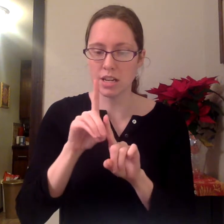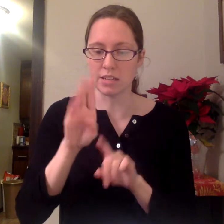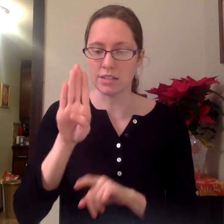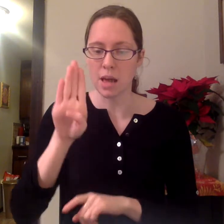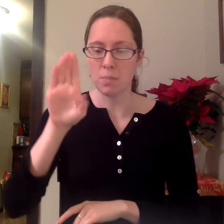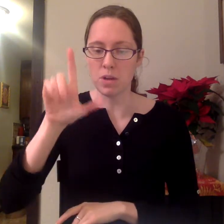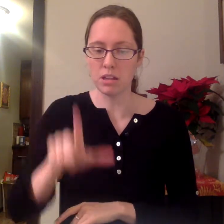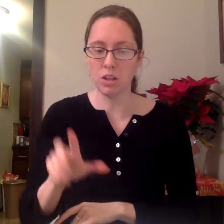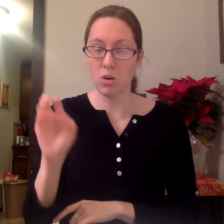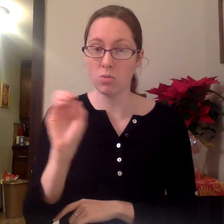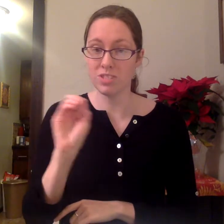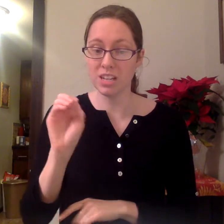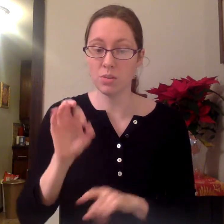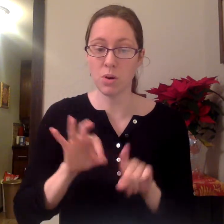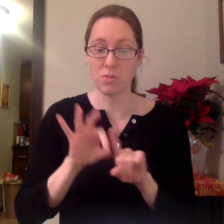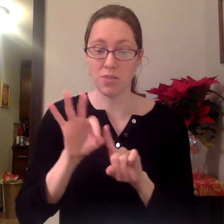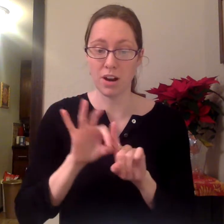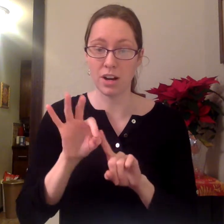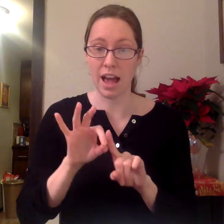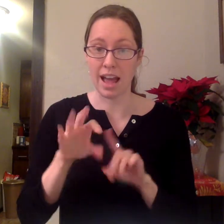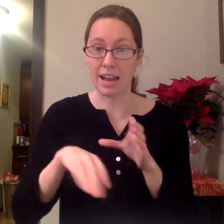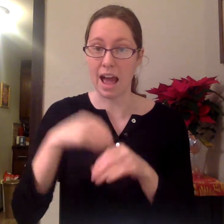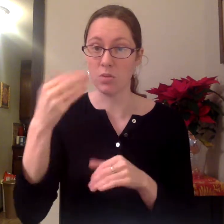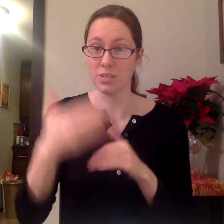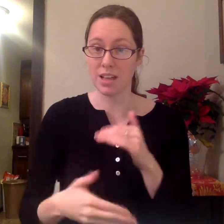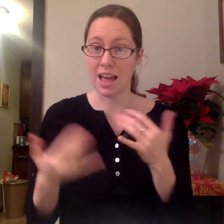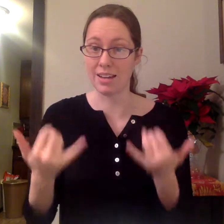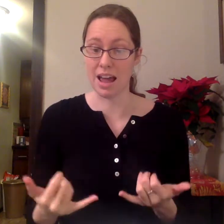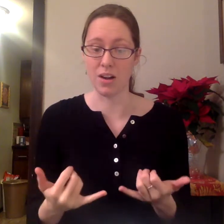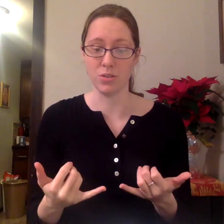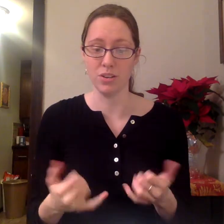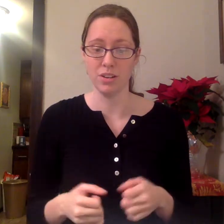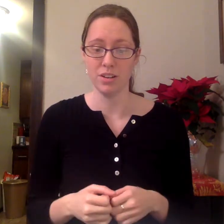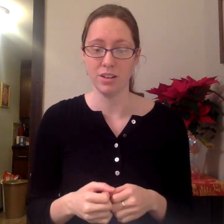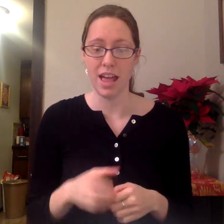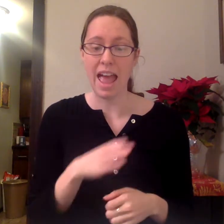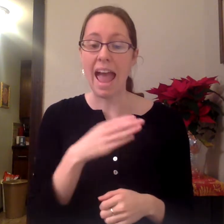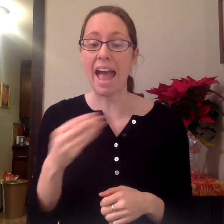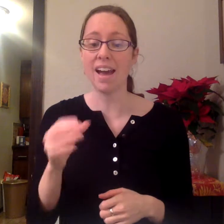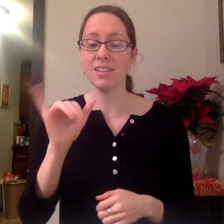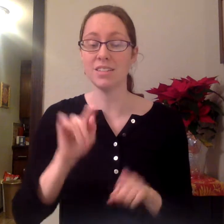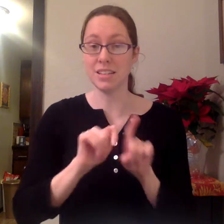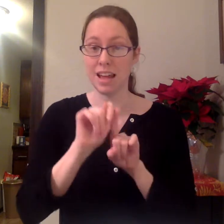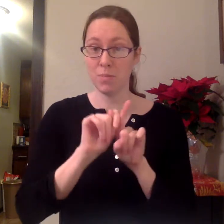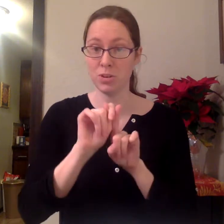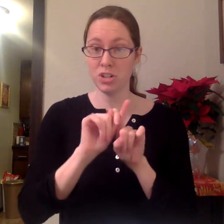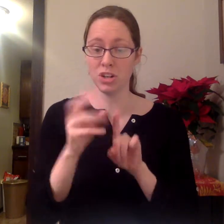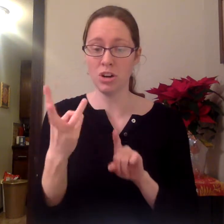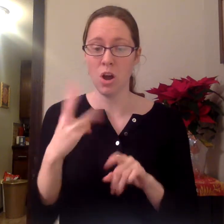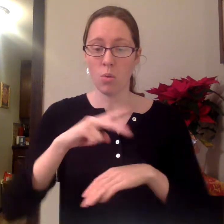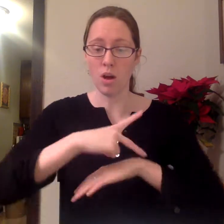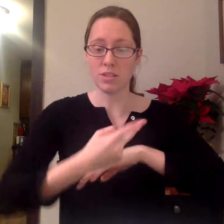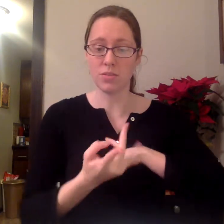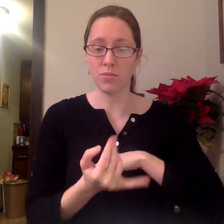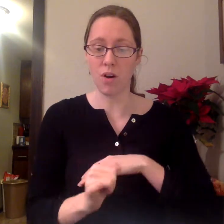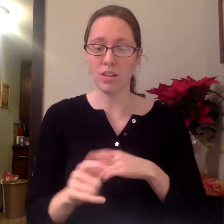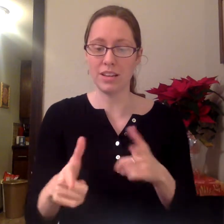below zero Fahrenheit outside now. And the temperature was falling